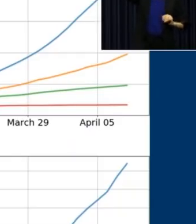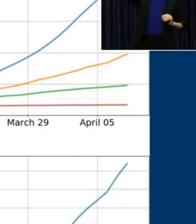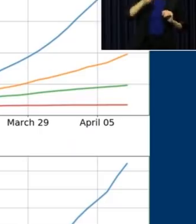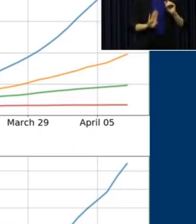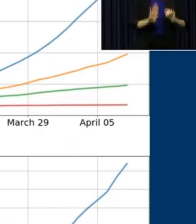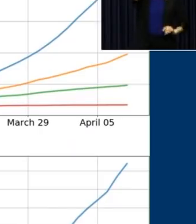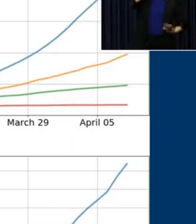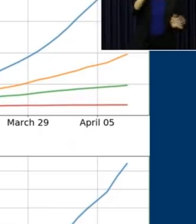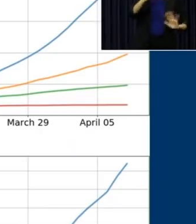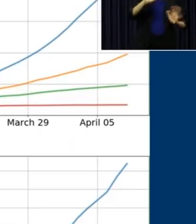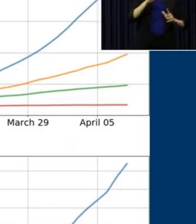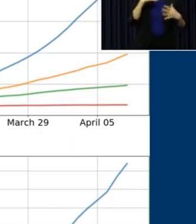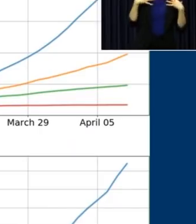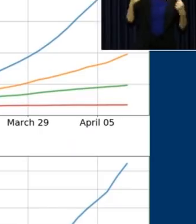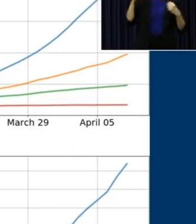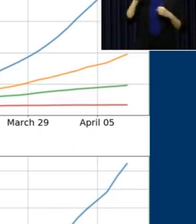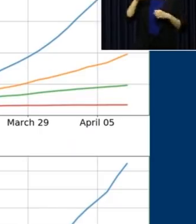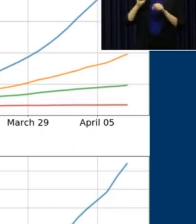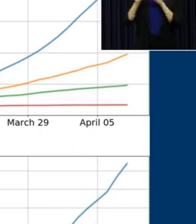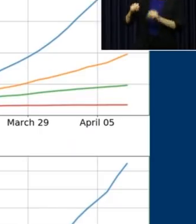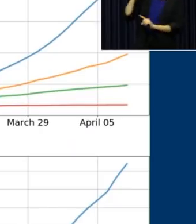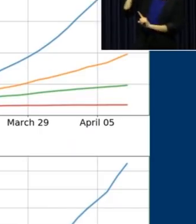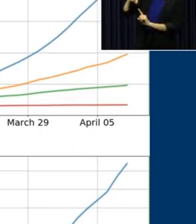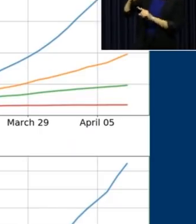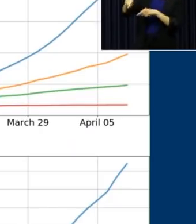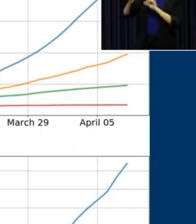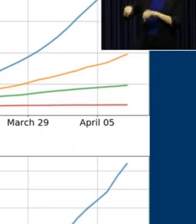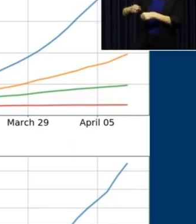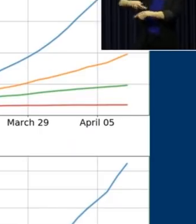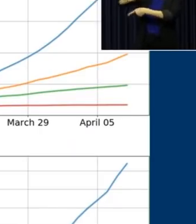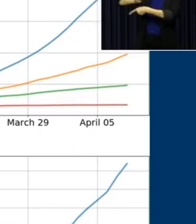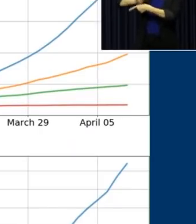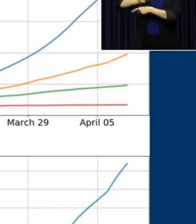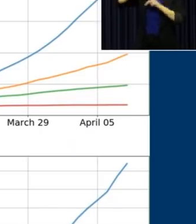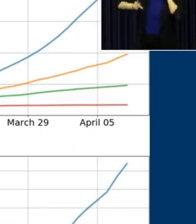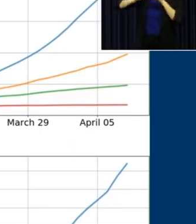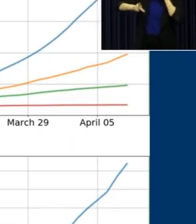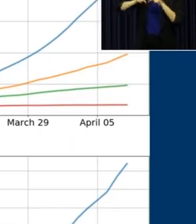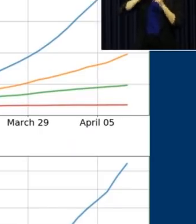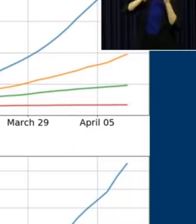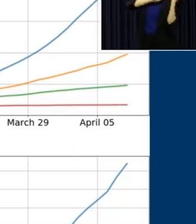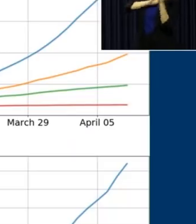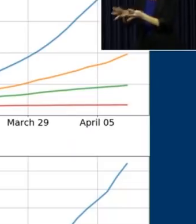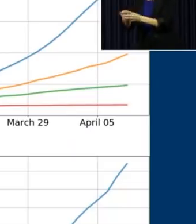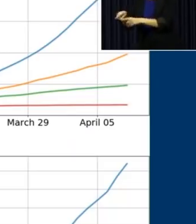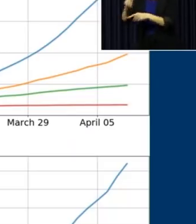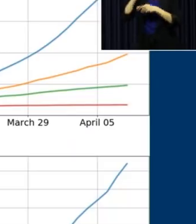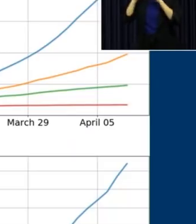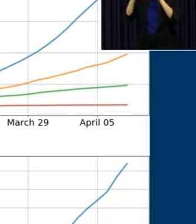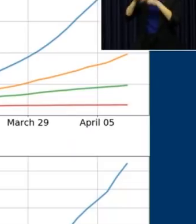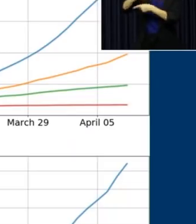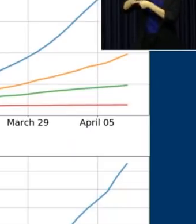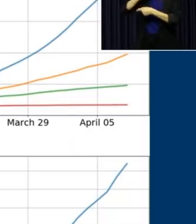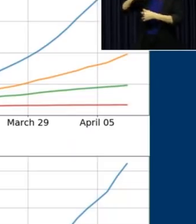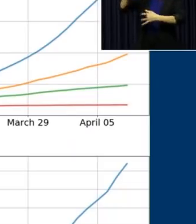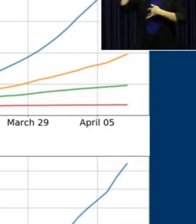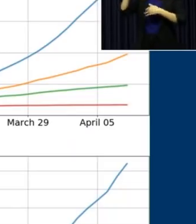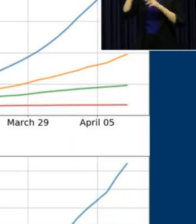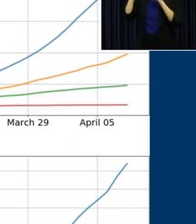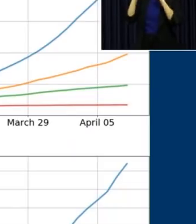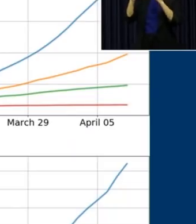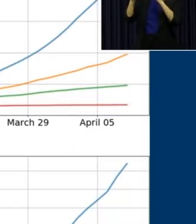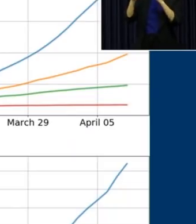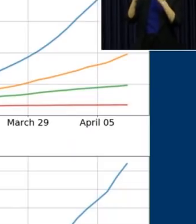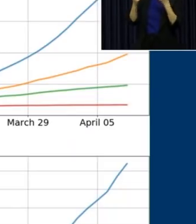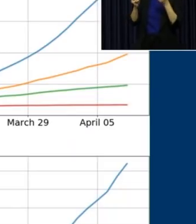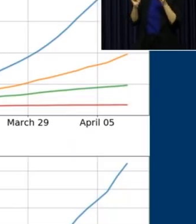so that our health care system has the resources to take care of those that are sick. And our hope is that by doing